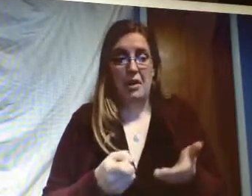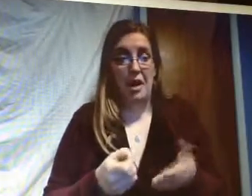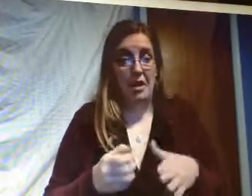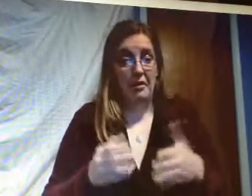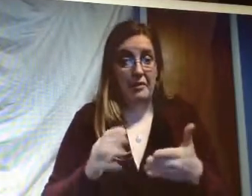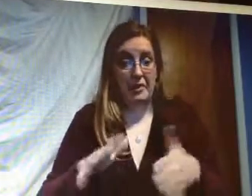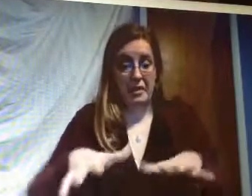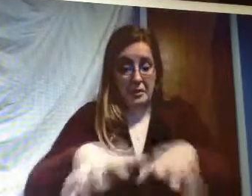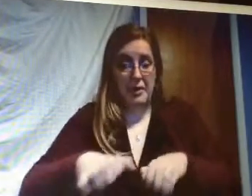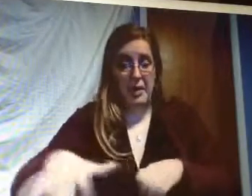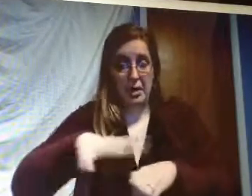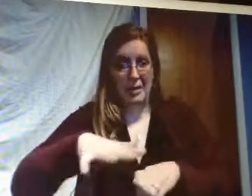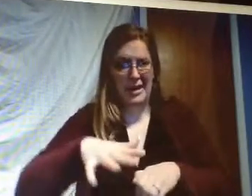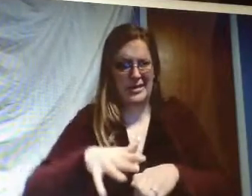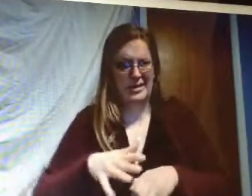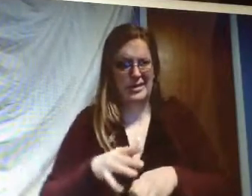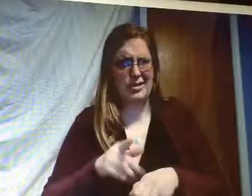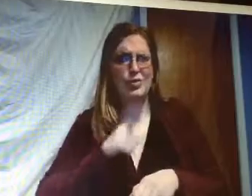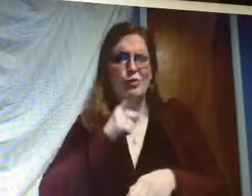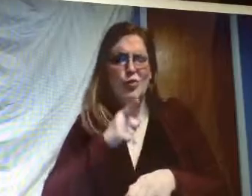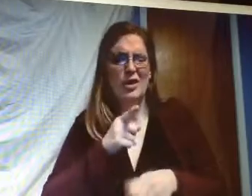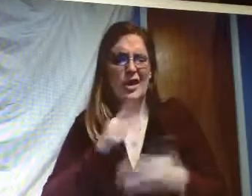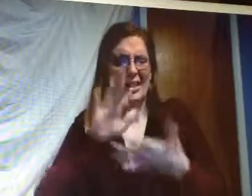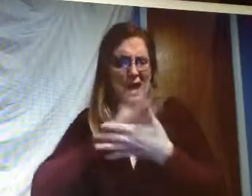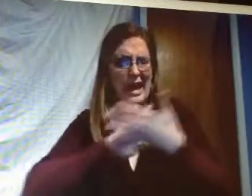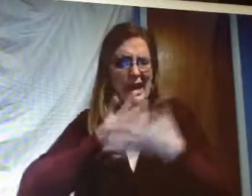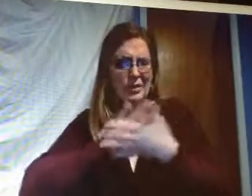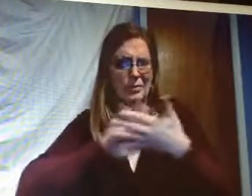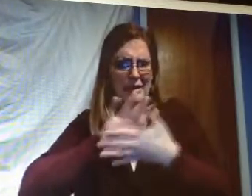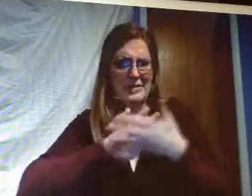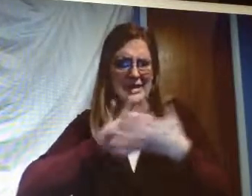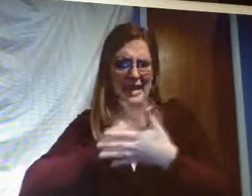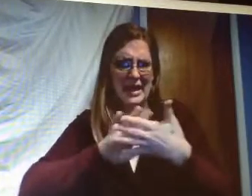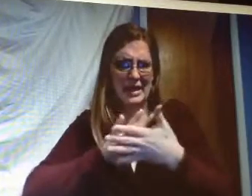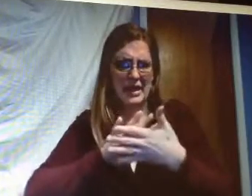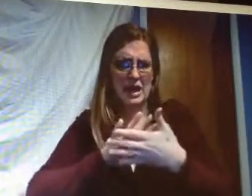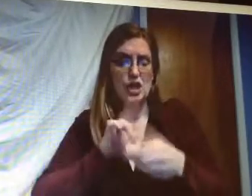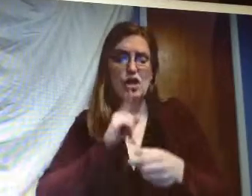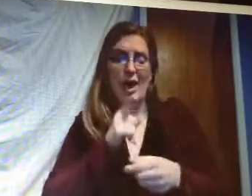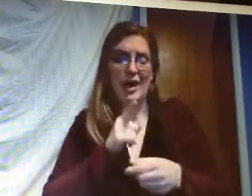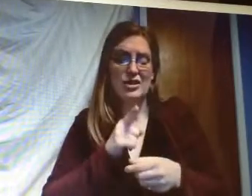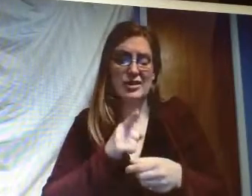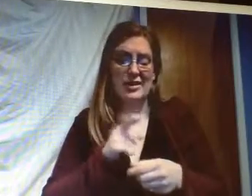of the burial plants is really kind of um big